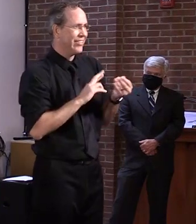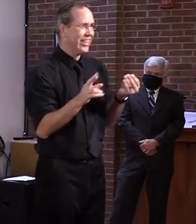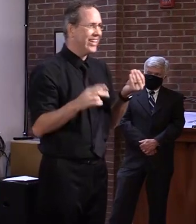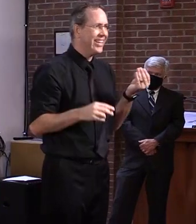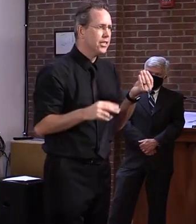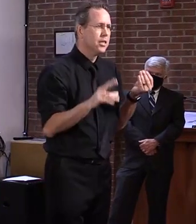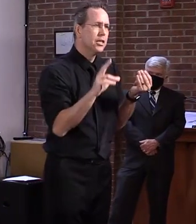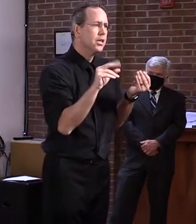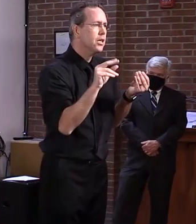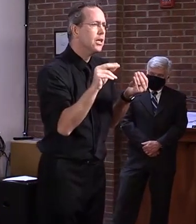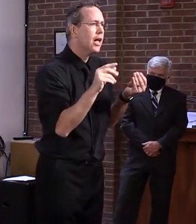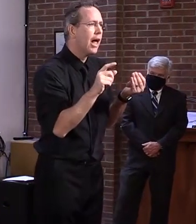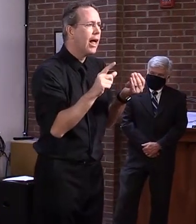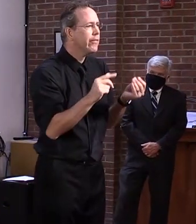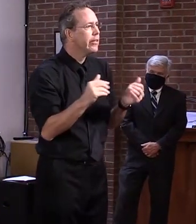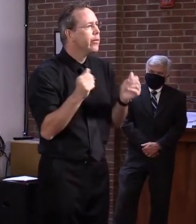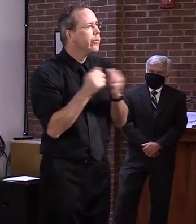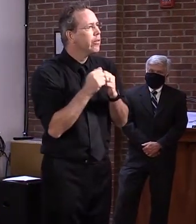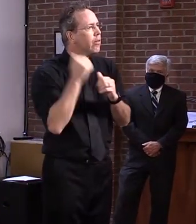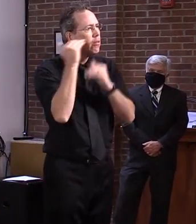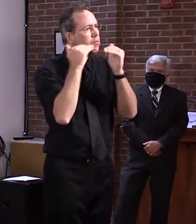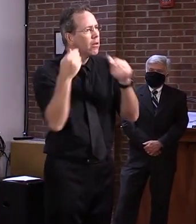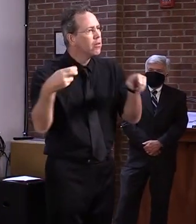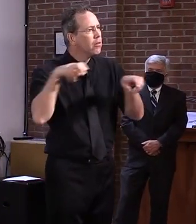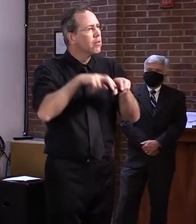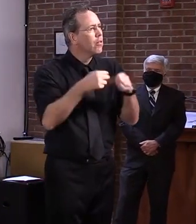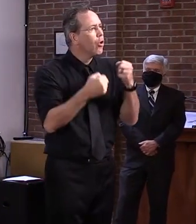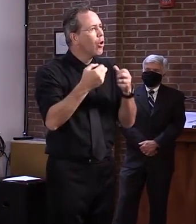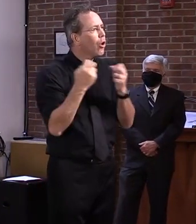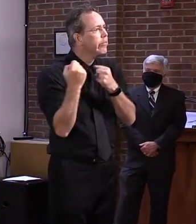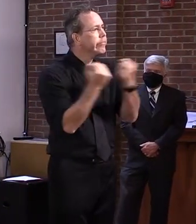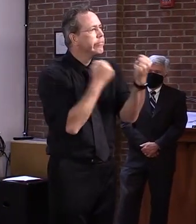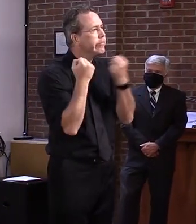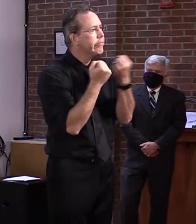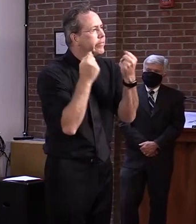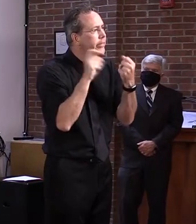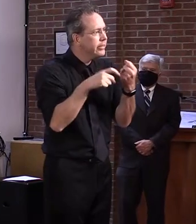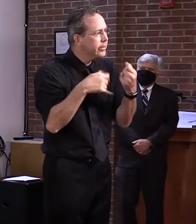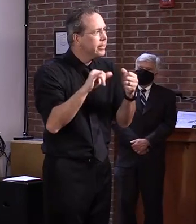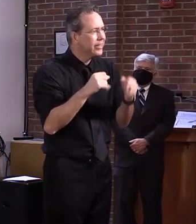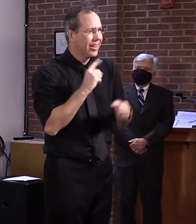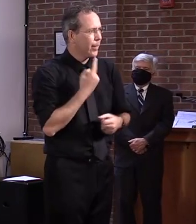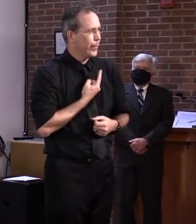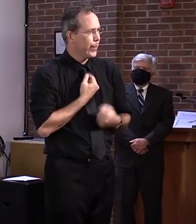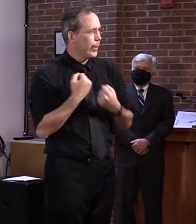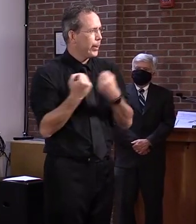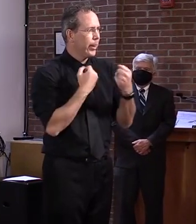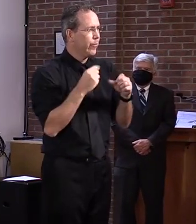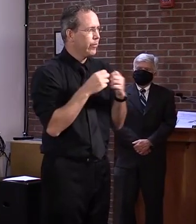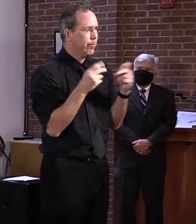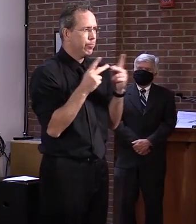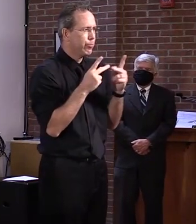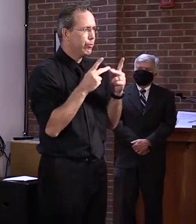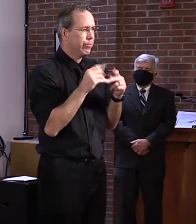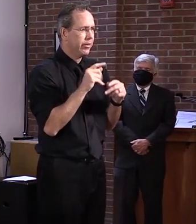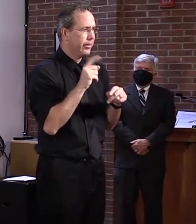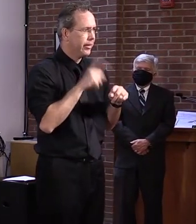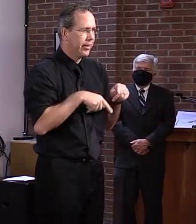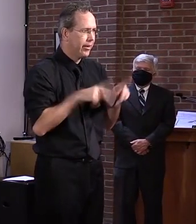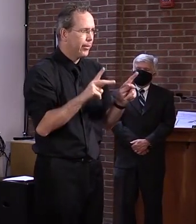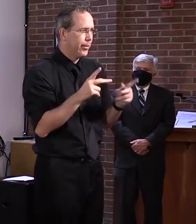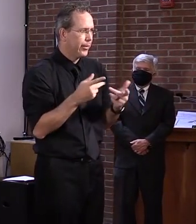their, their, driver's license as well. So, uh, it's impair, it's an incumbent upon everyone, uh, to do this safely.